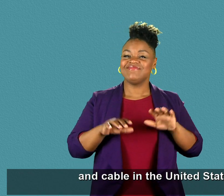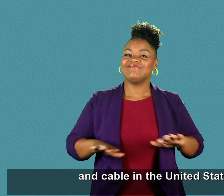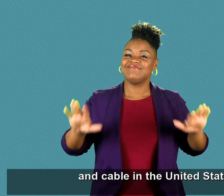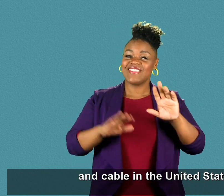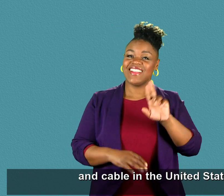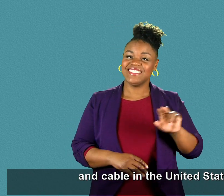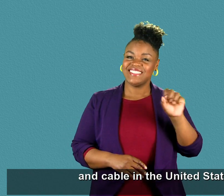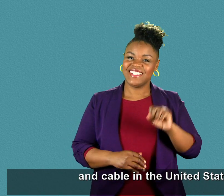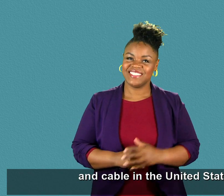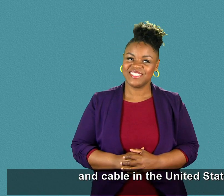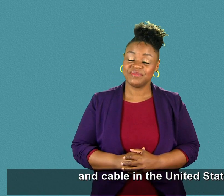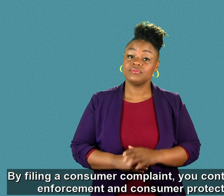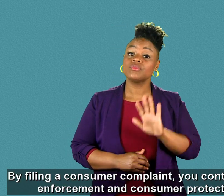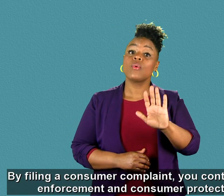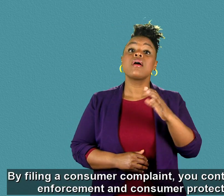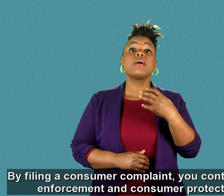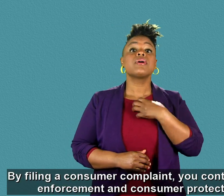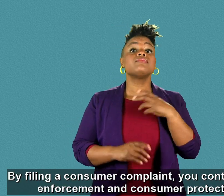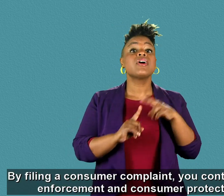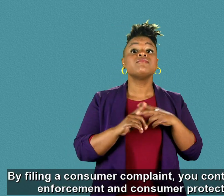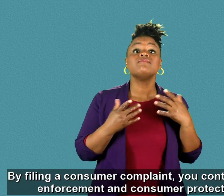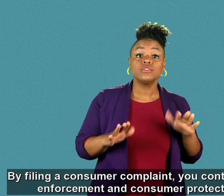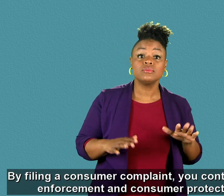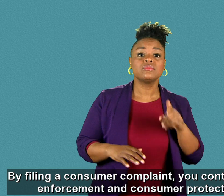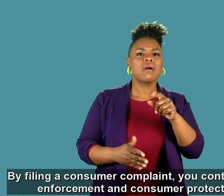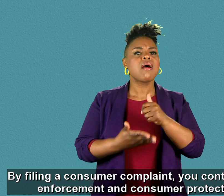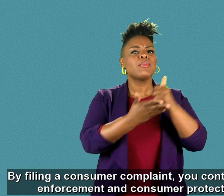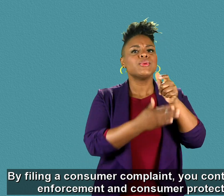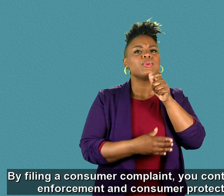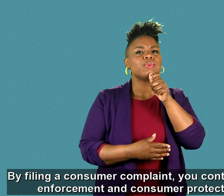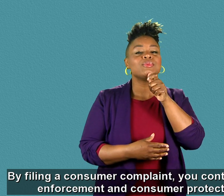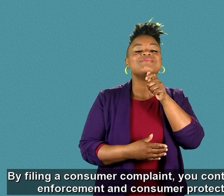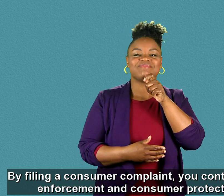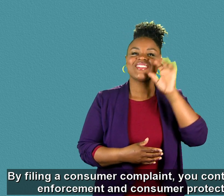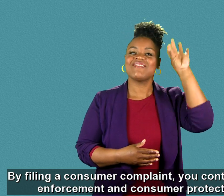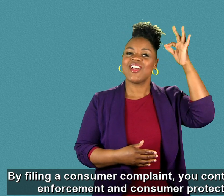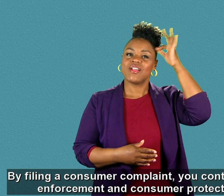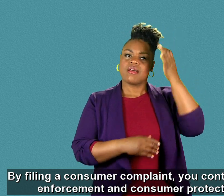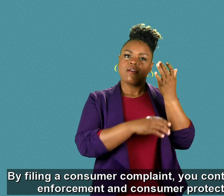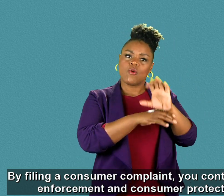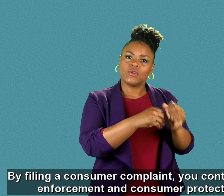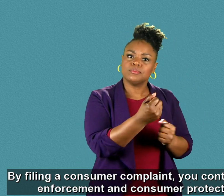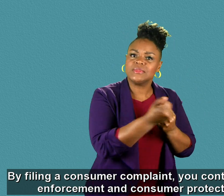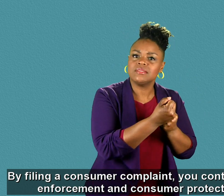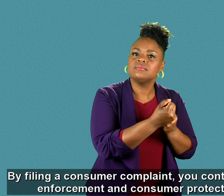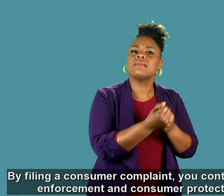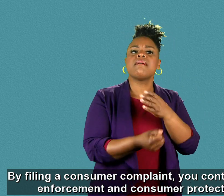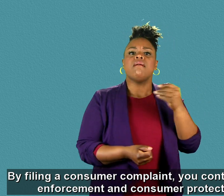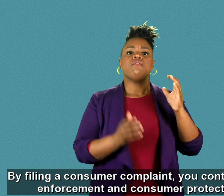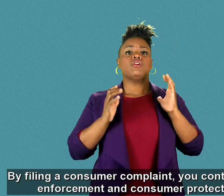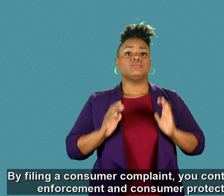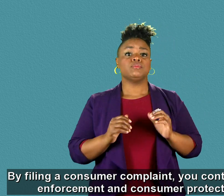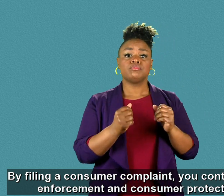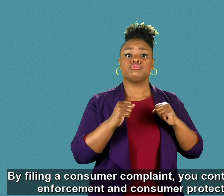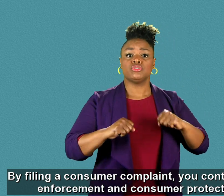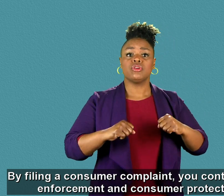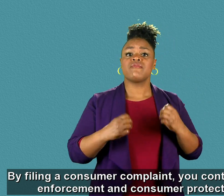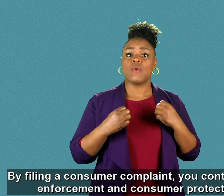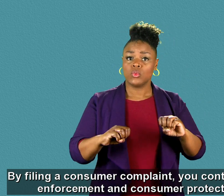the United States. By filing a consumer complaint, you contribute to federal enforcement and consumer protection